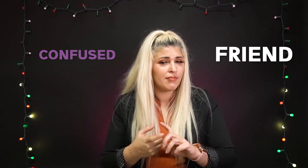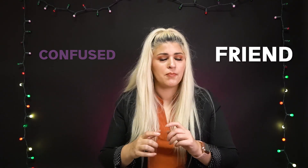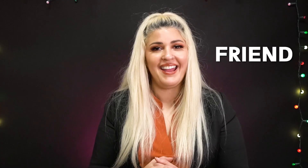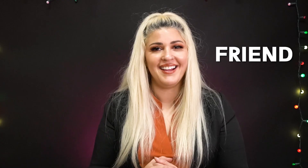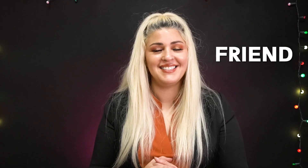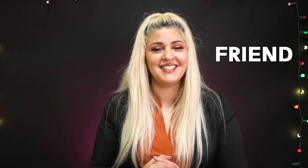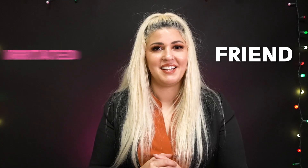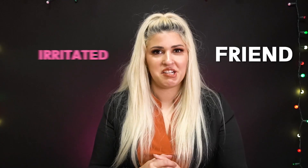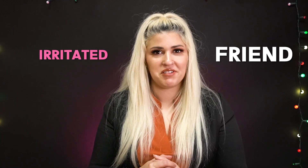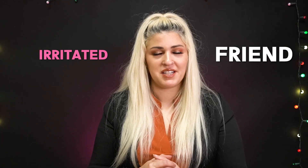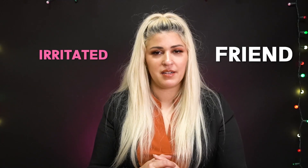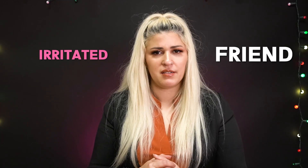and irritated